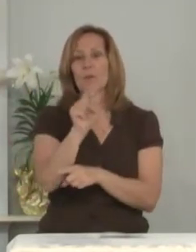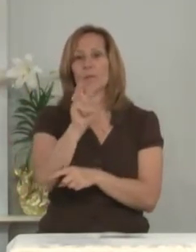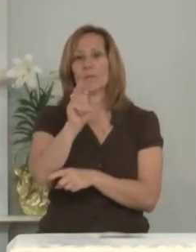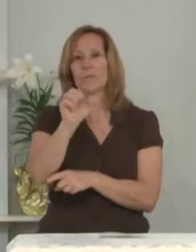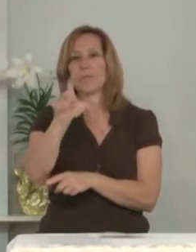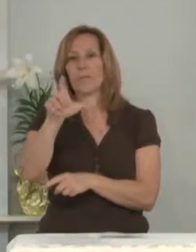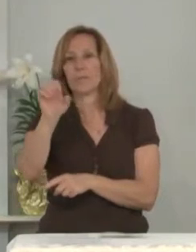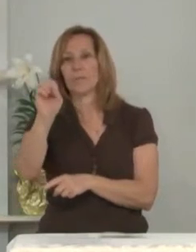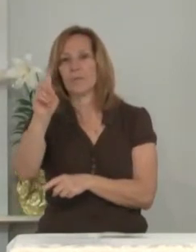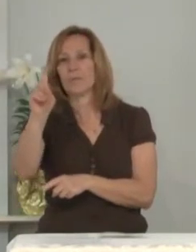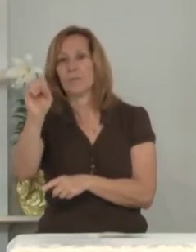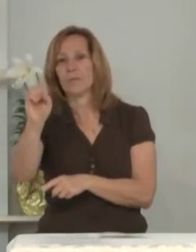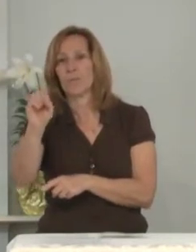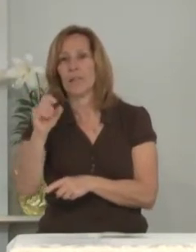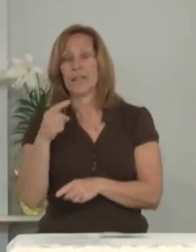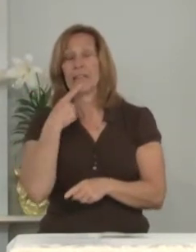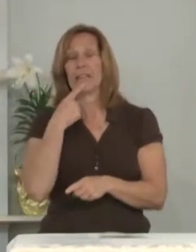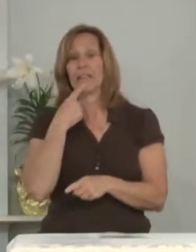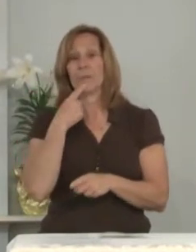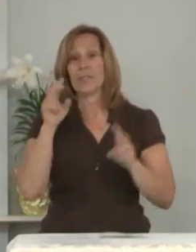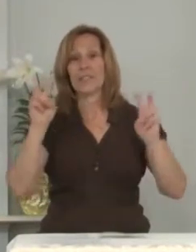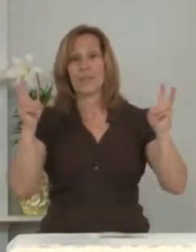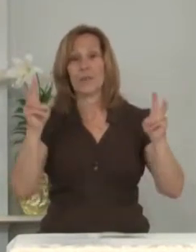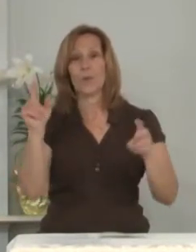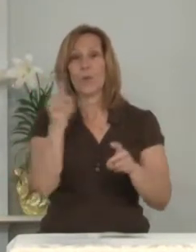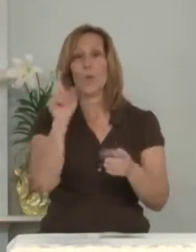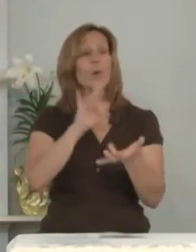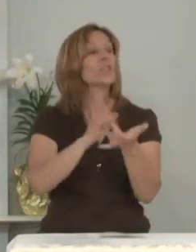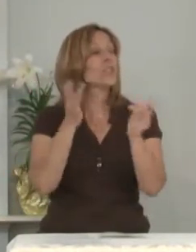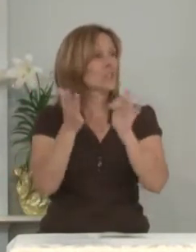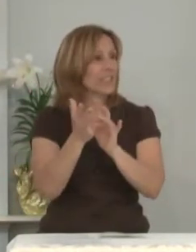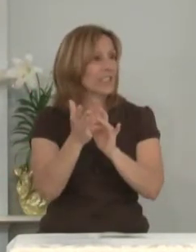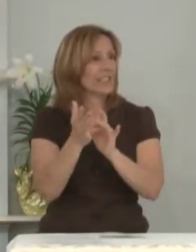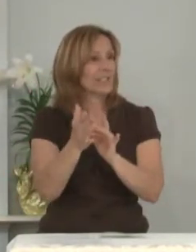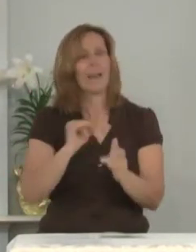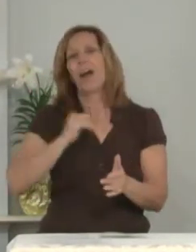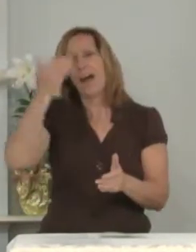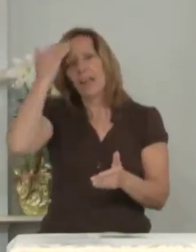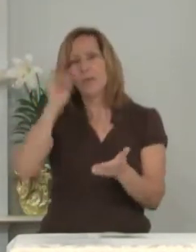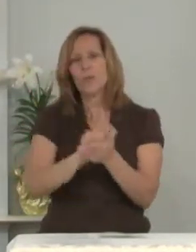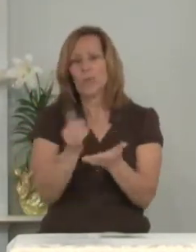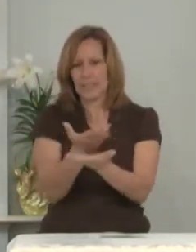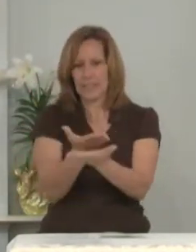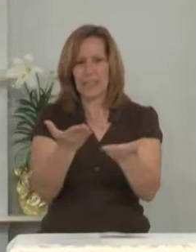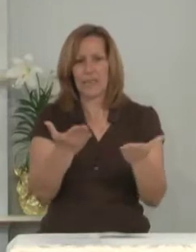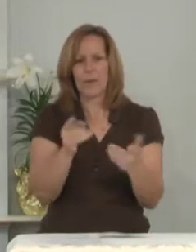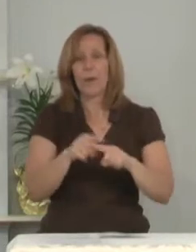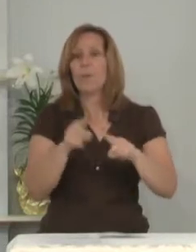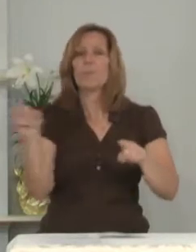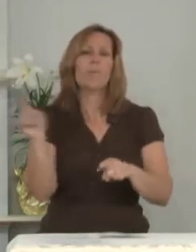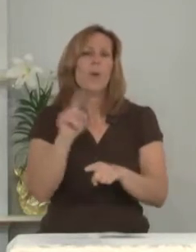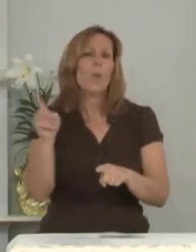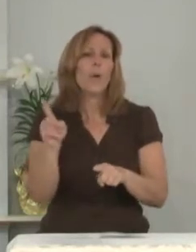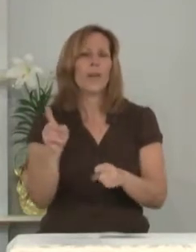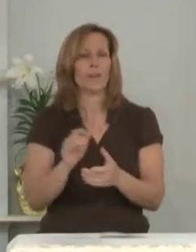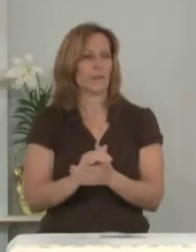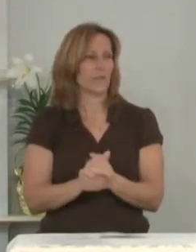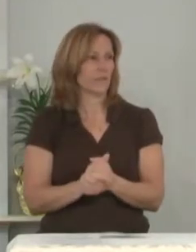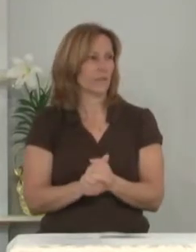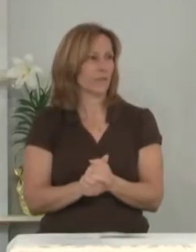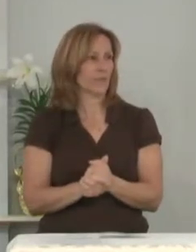His quest was, Where's Jesus? I know he's here, but where is he?